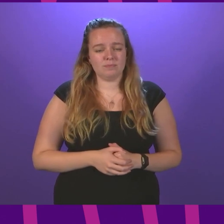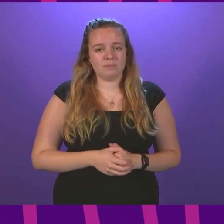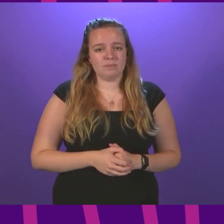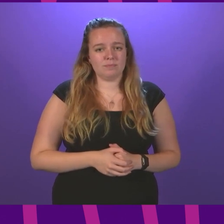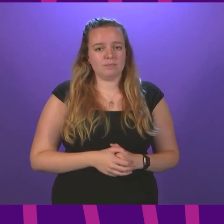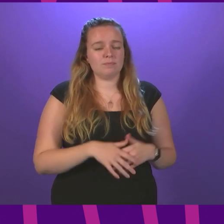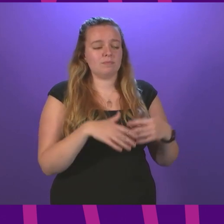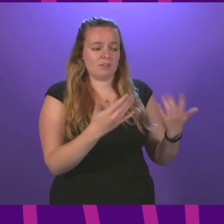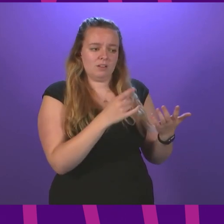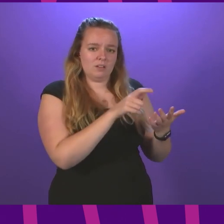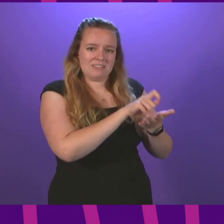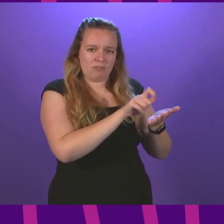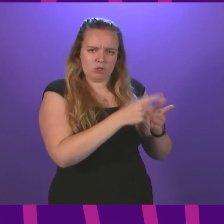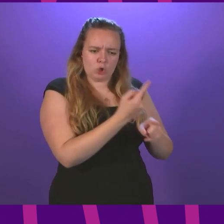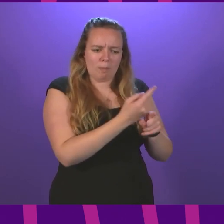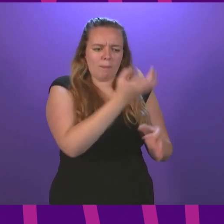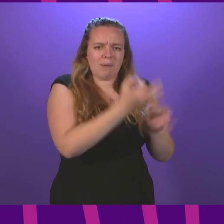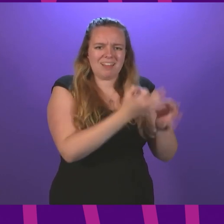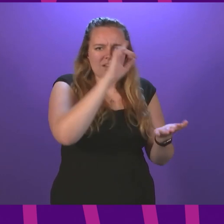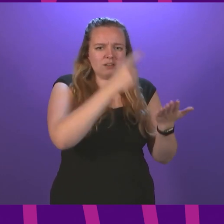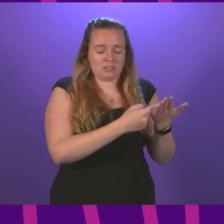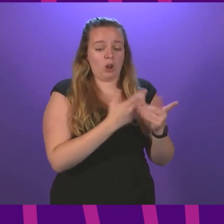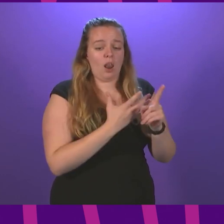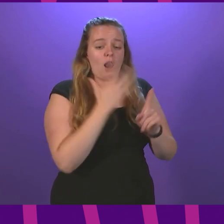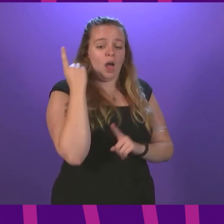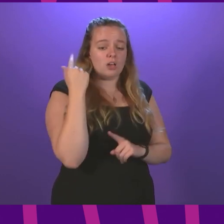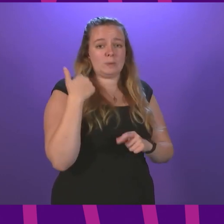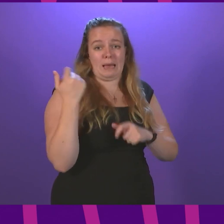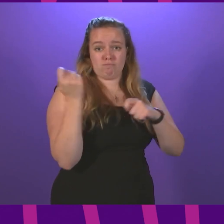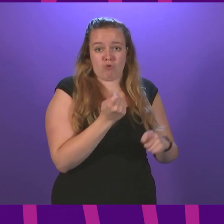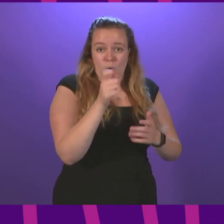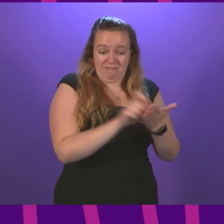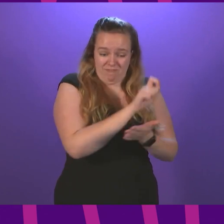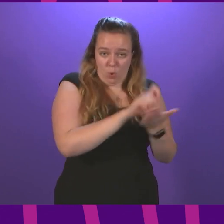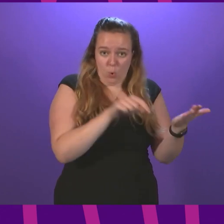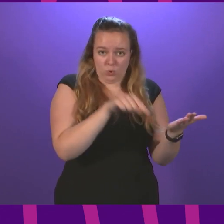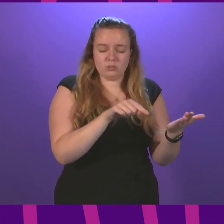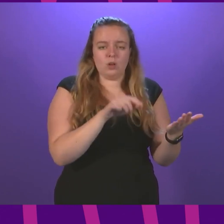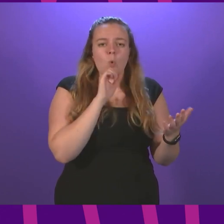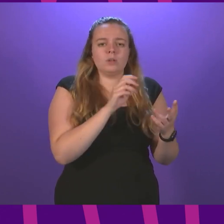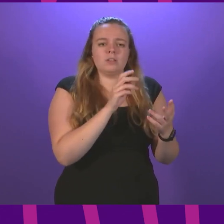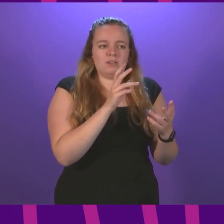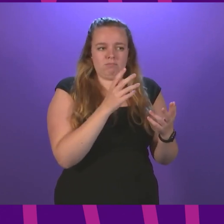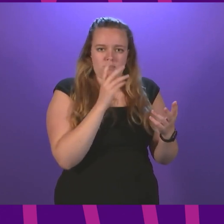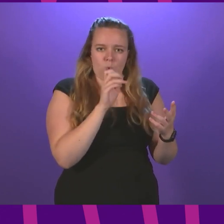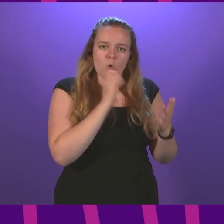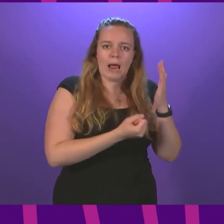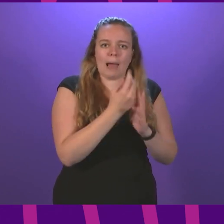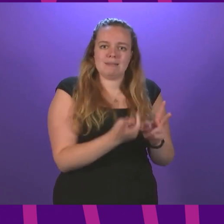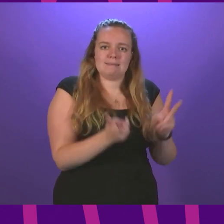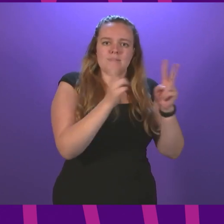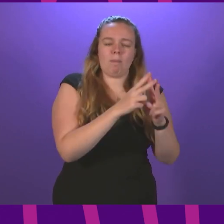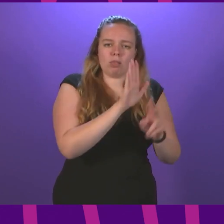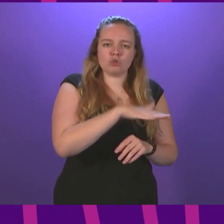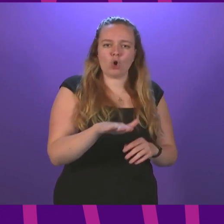The Cabinet Secretary talked about political decisions. Last week I brought a vote which would have seen the doubling of Scottish child payment.